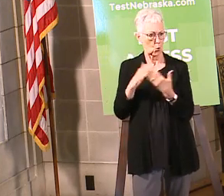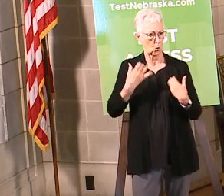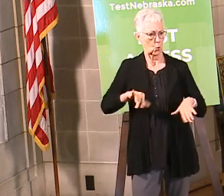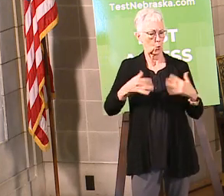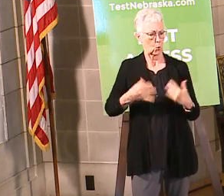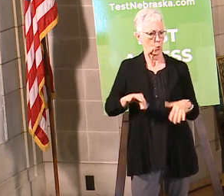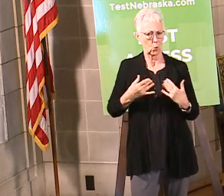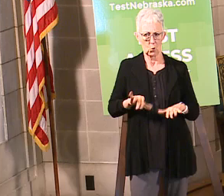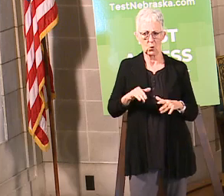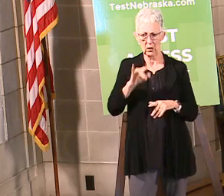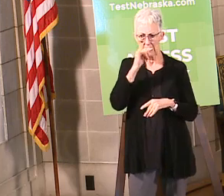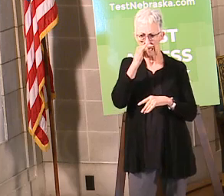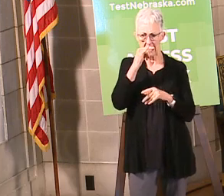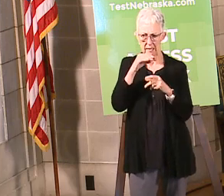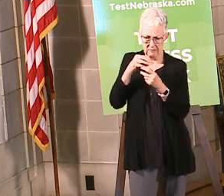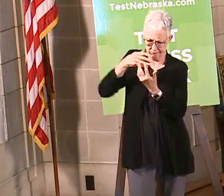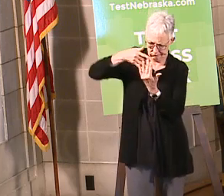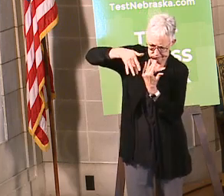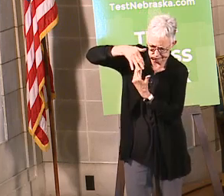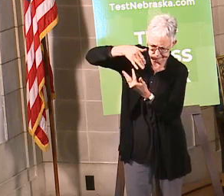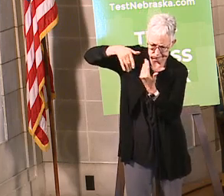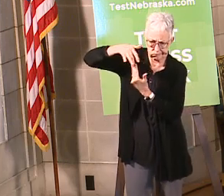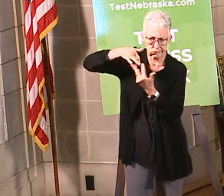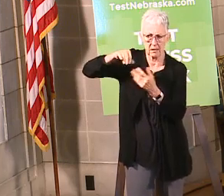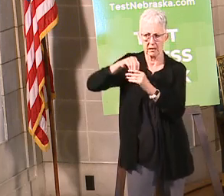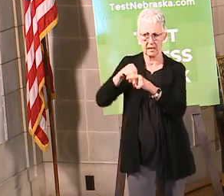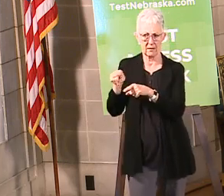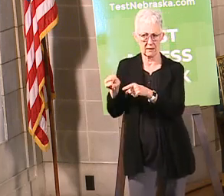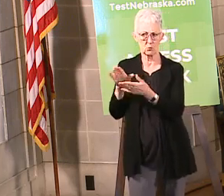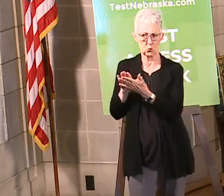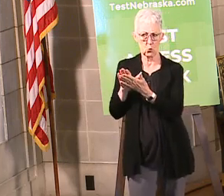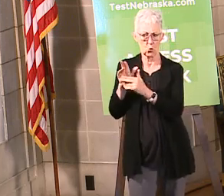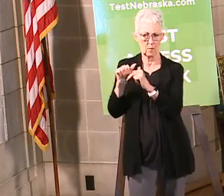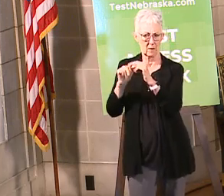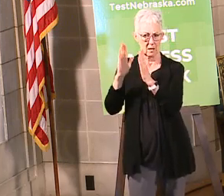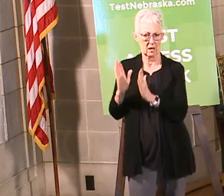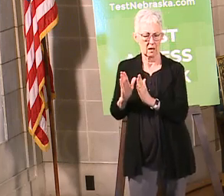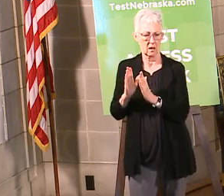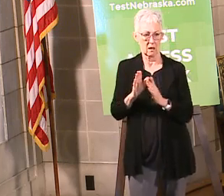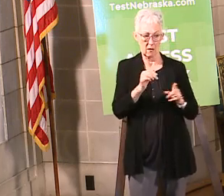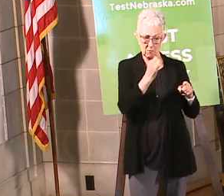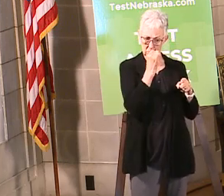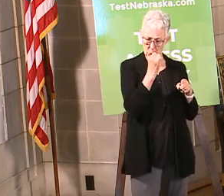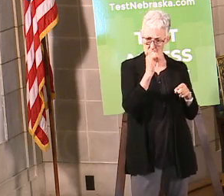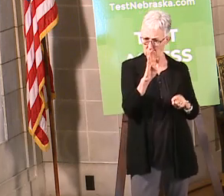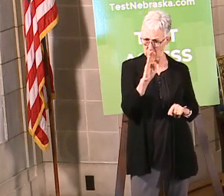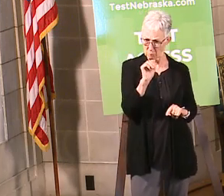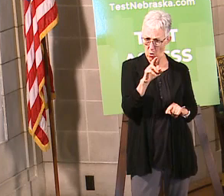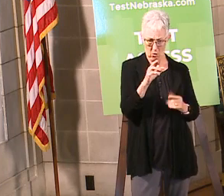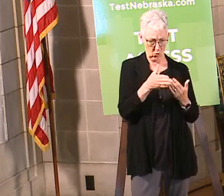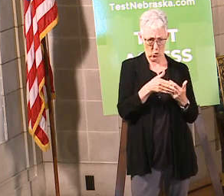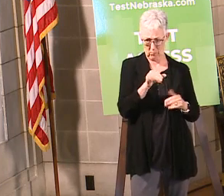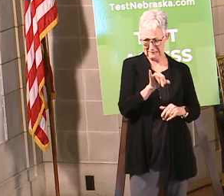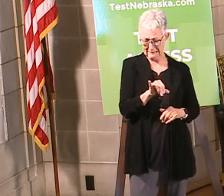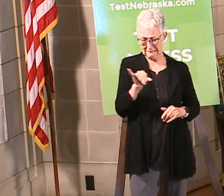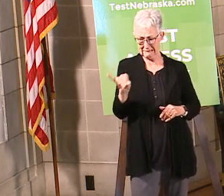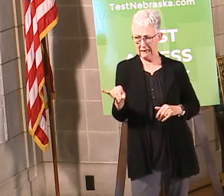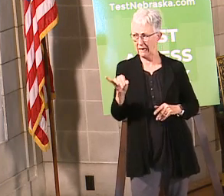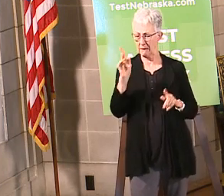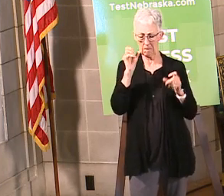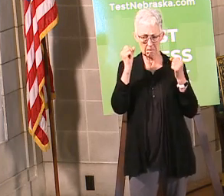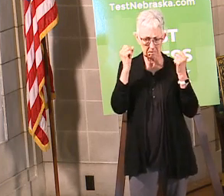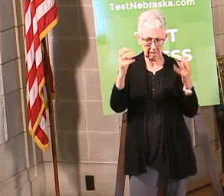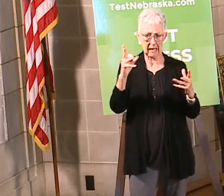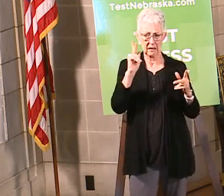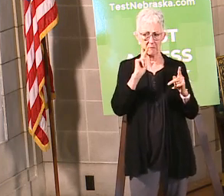is when kids are in a school building. And bars aren't that far behind, right? So you have a lot of people in a